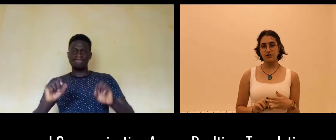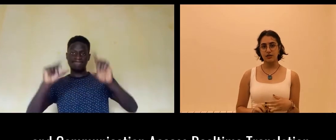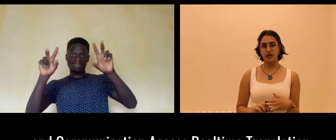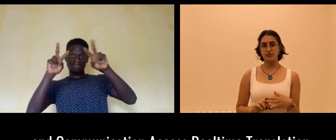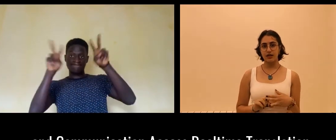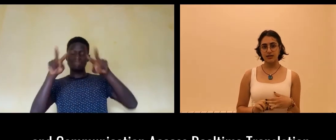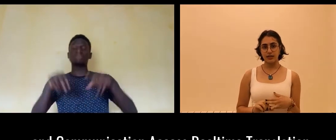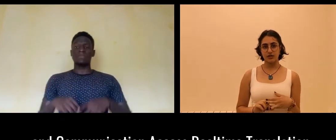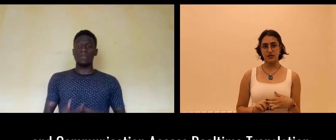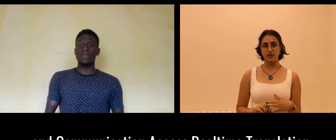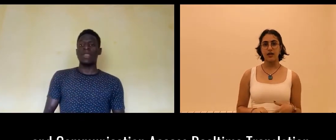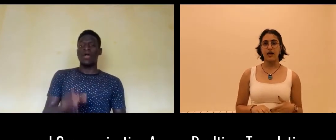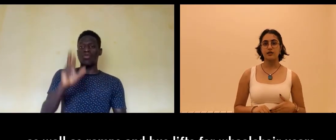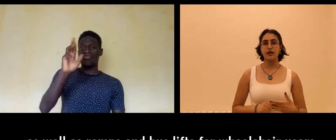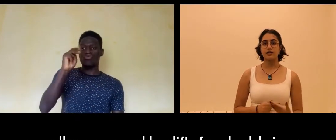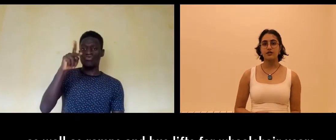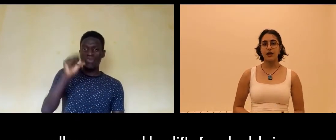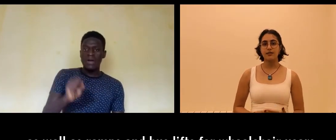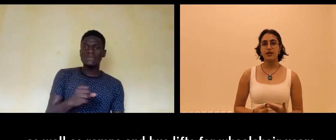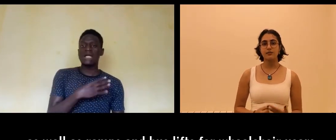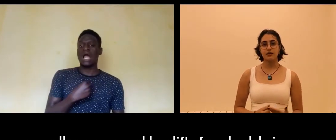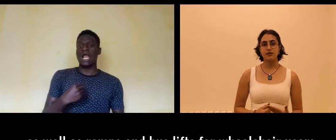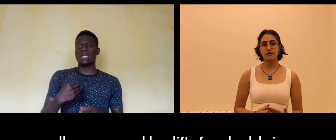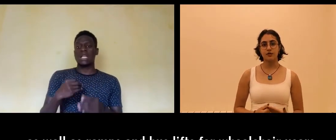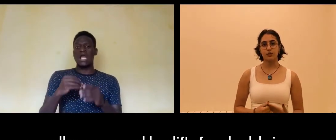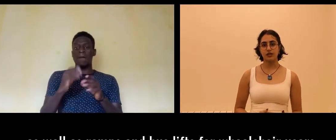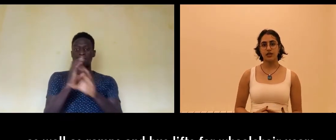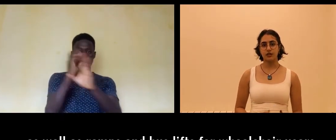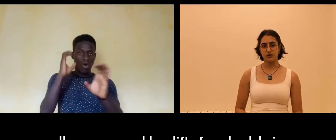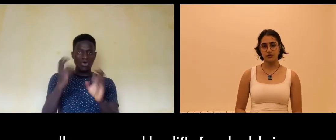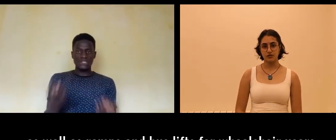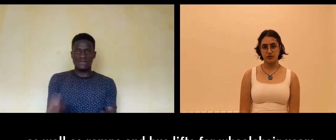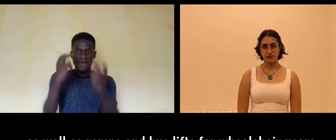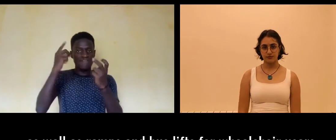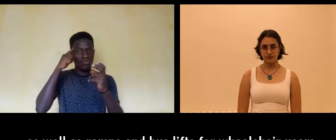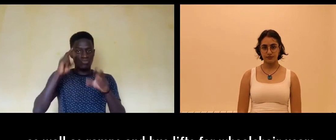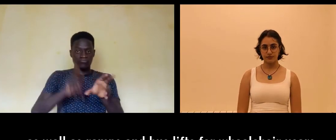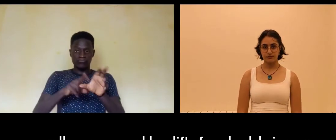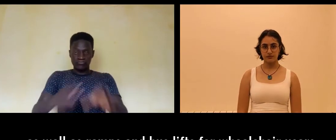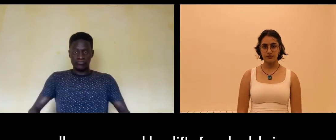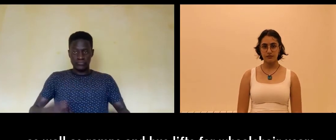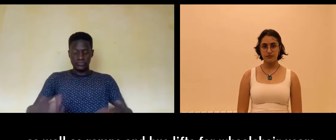access real-time translation, as well as ramps and bus lifts for wheelchair users.